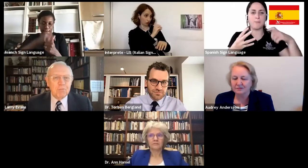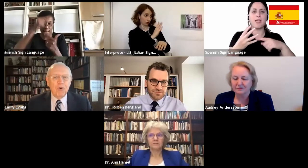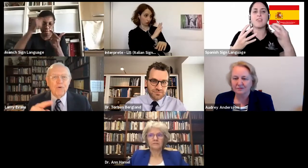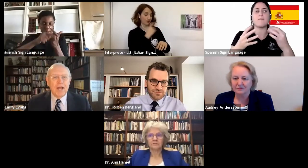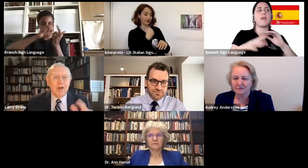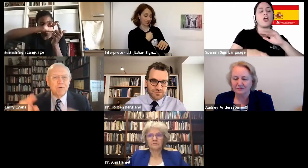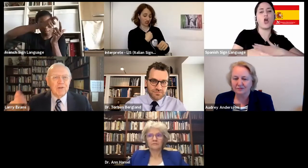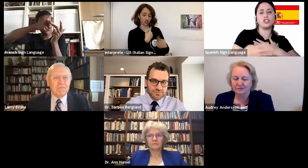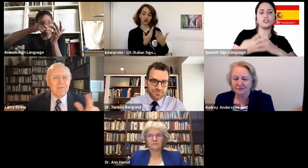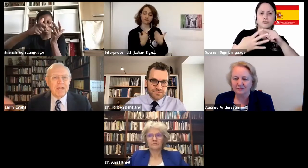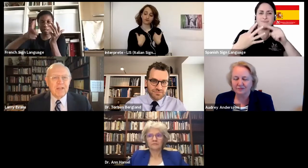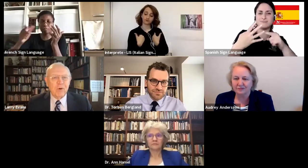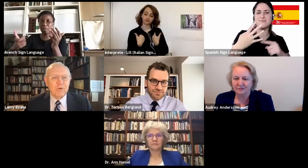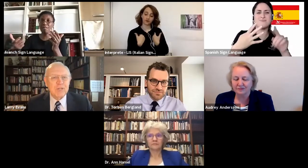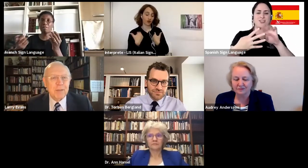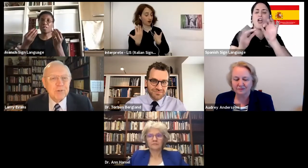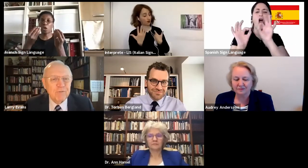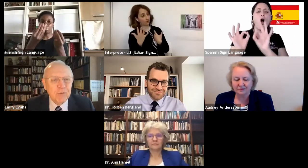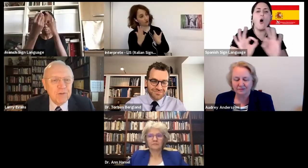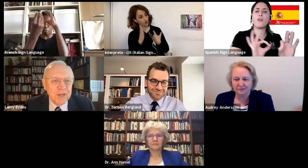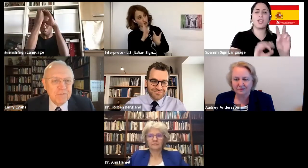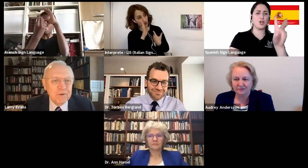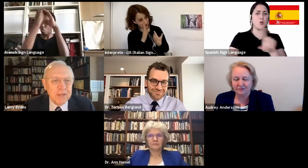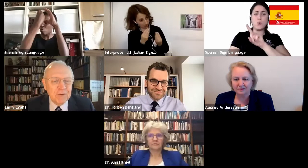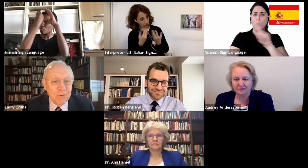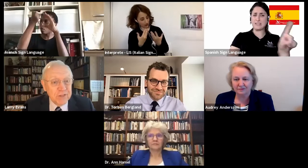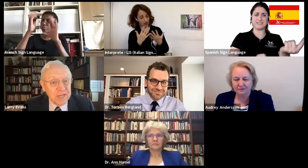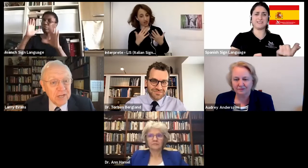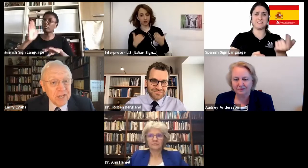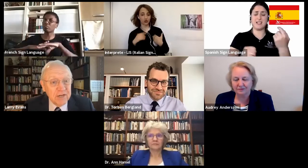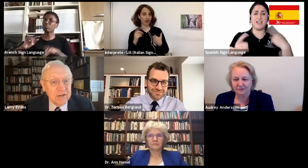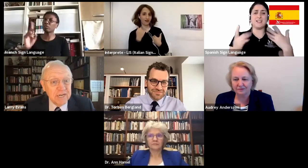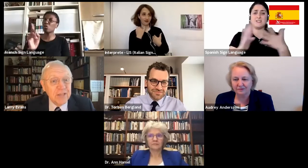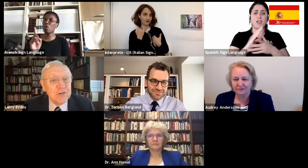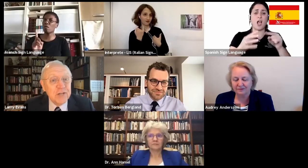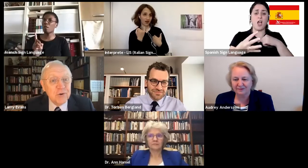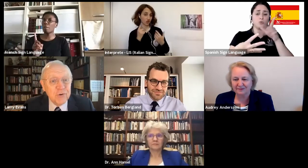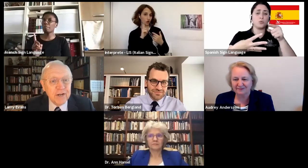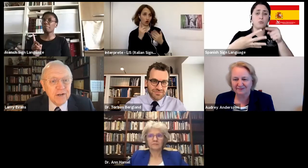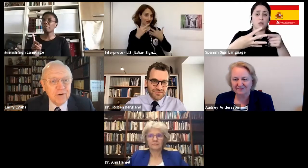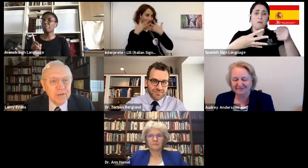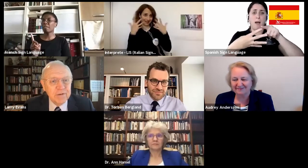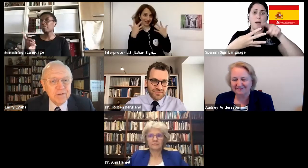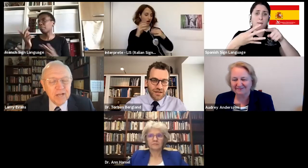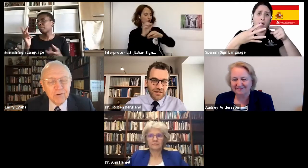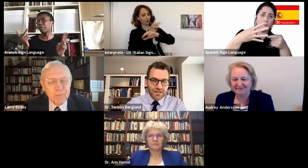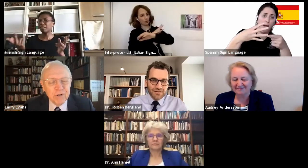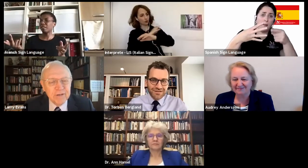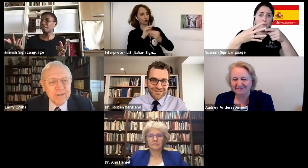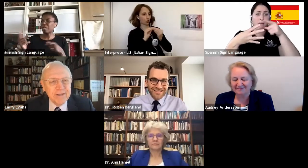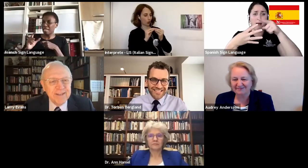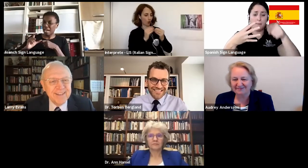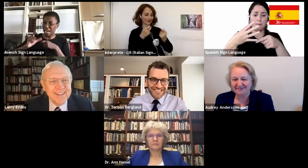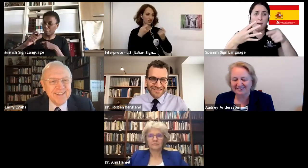move around in, in those steps of grieving from back and forth. Is that, is that, did I understand you correctly, Torben, Dr.